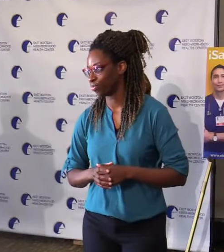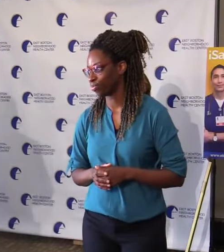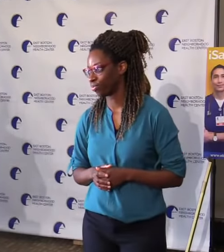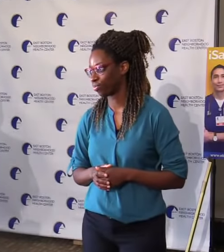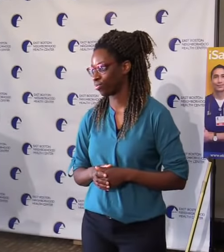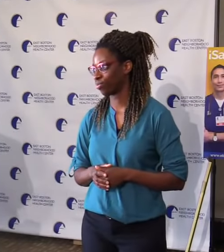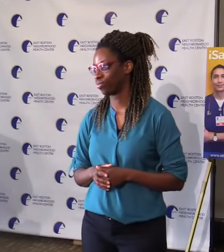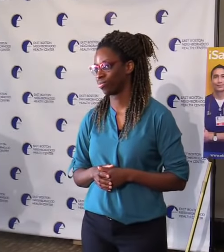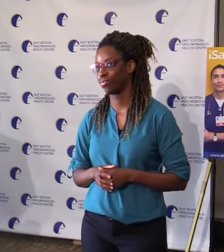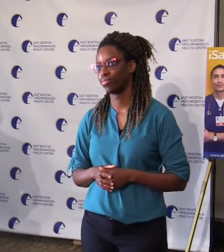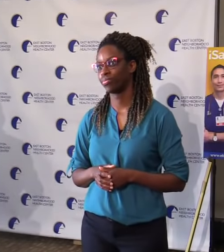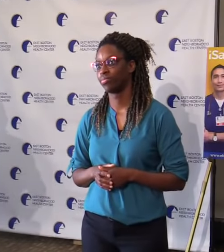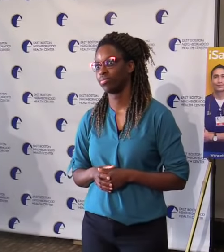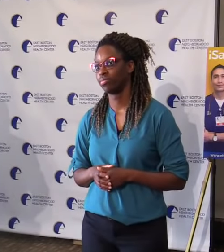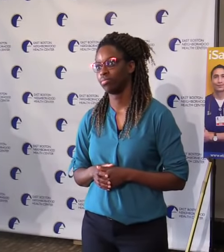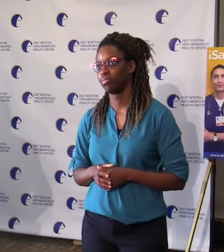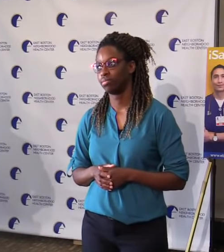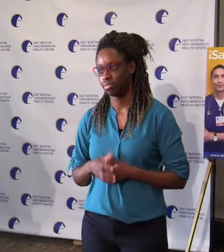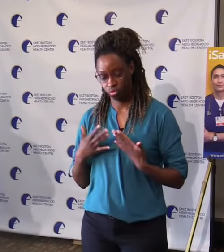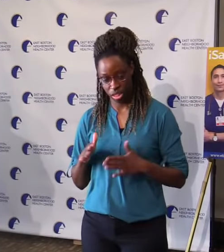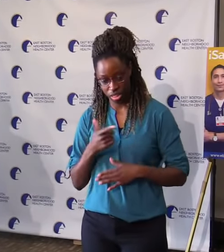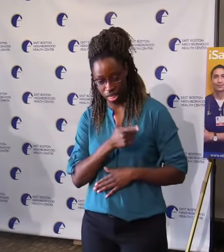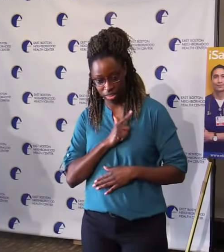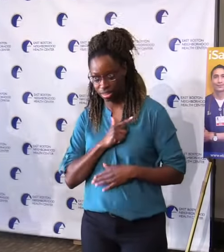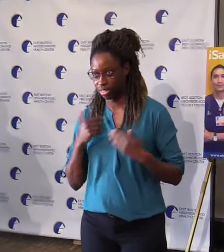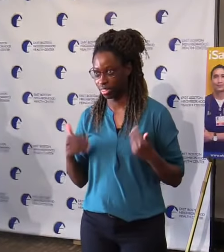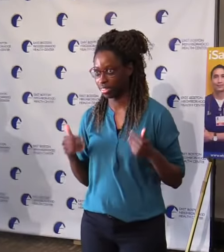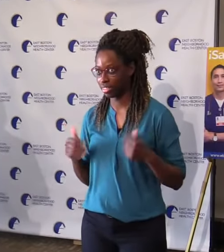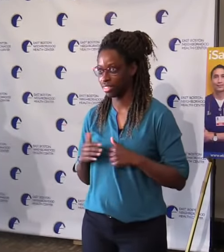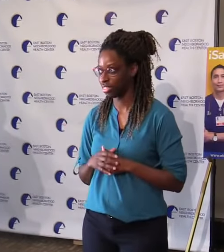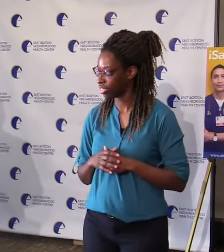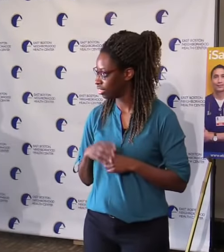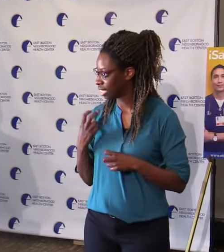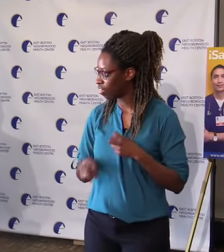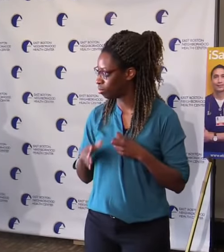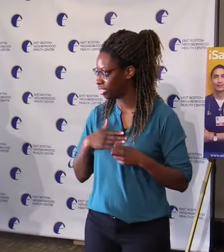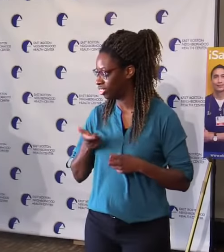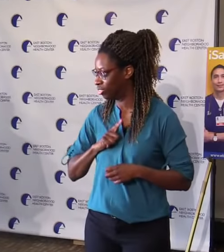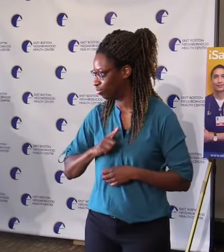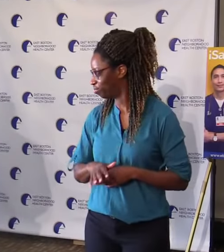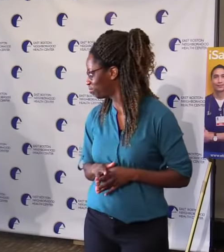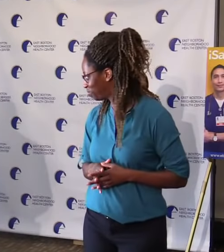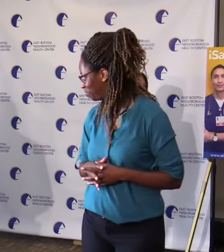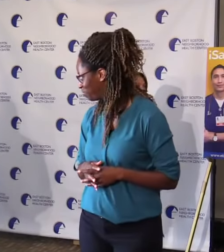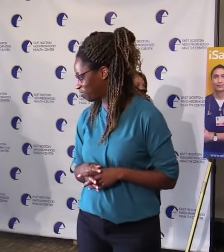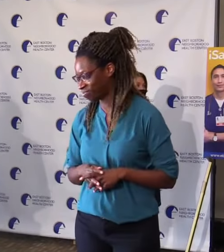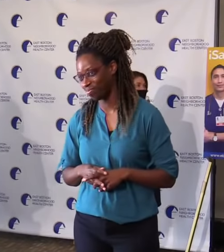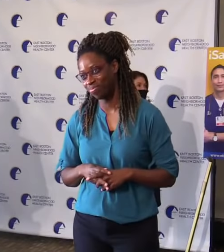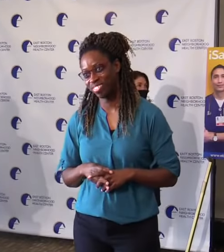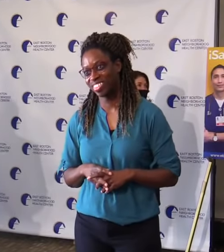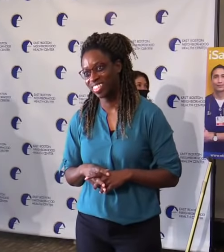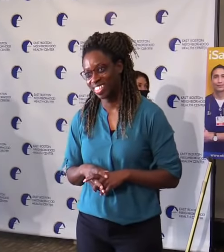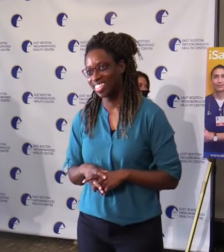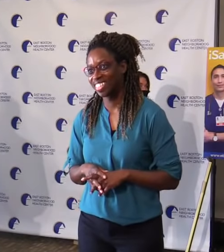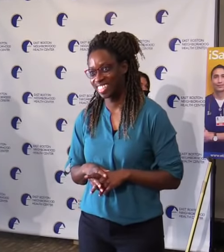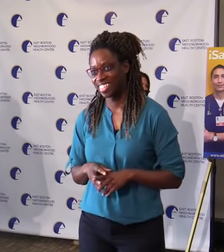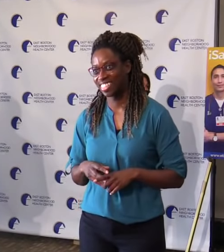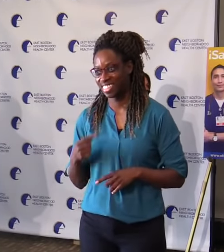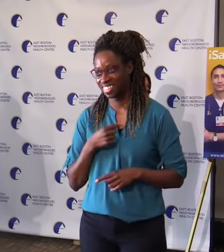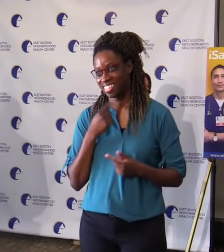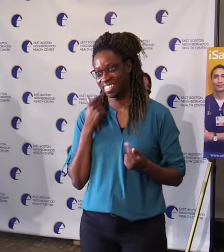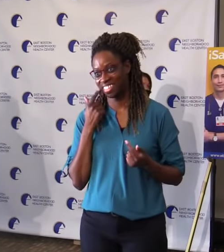Try following that. You're about to. Right. I want to thank Michael,